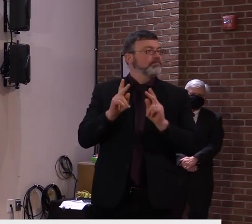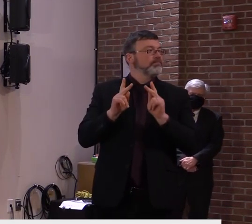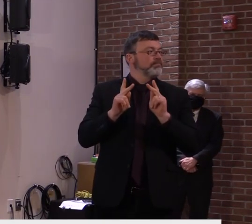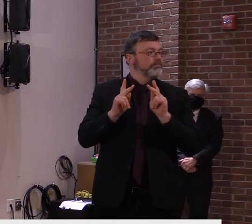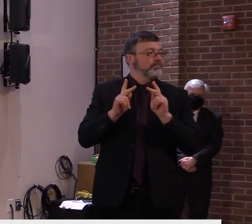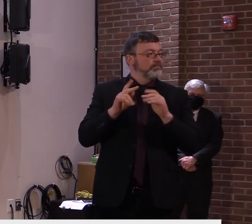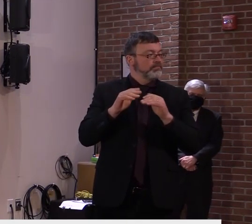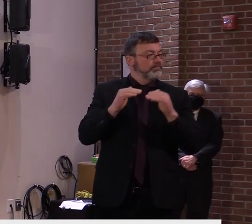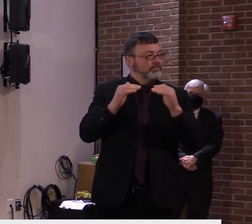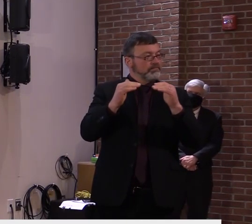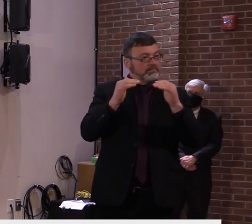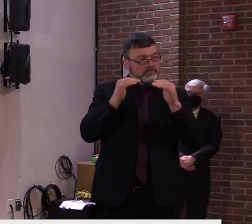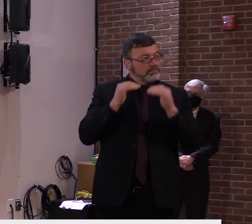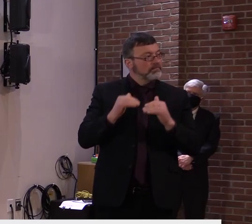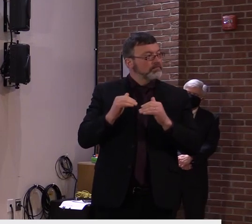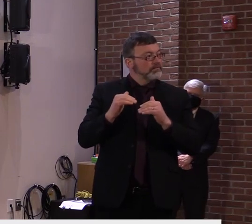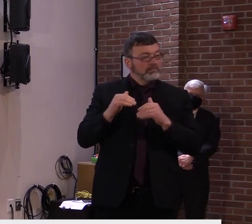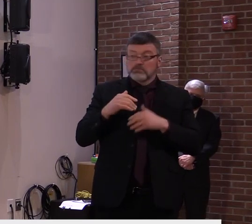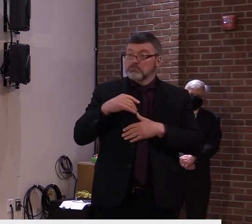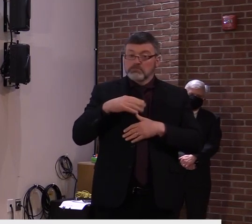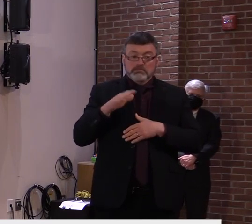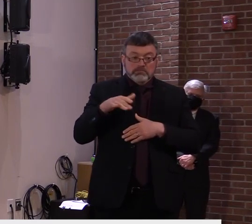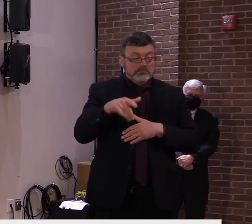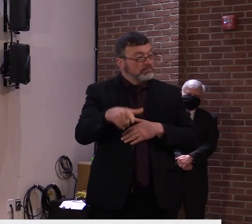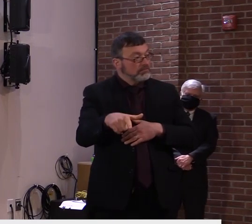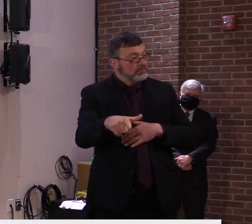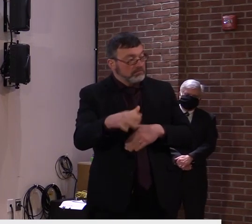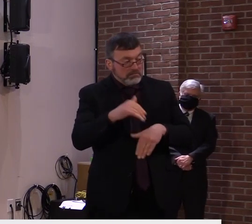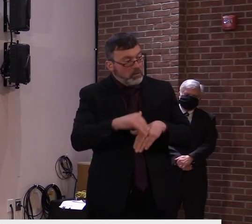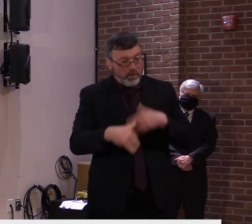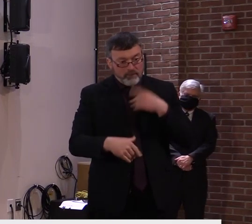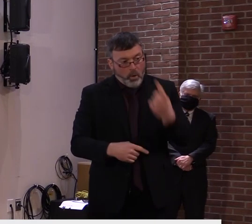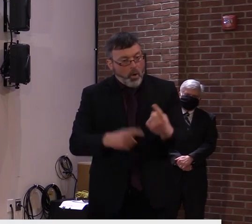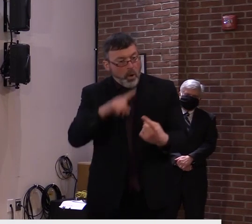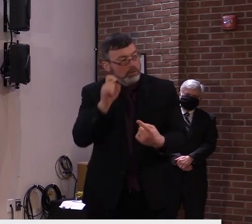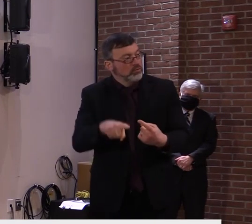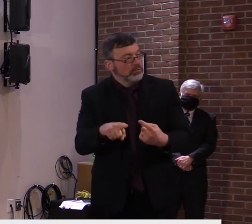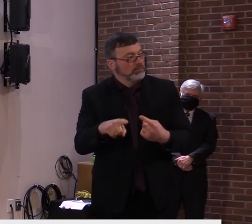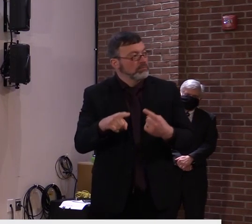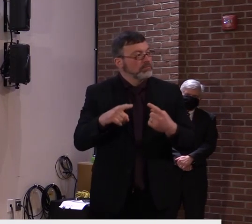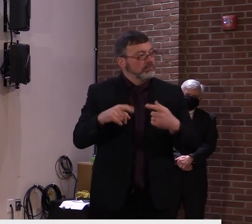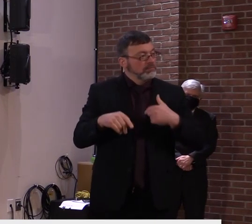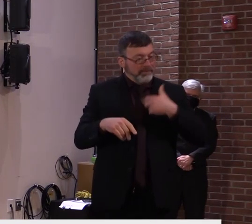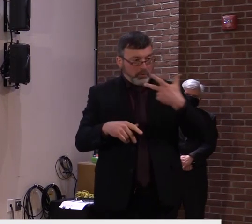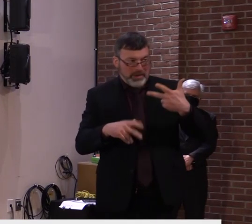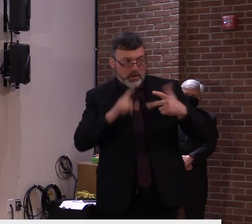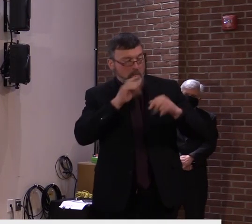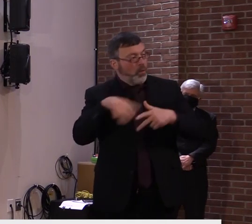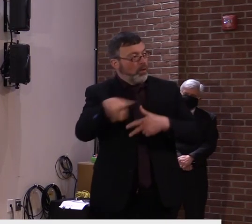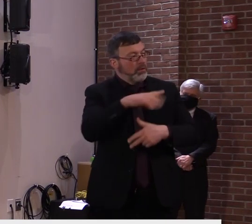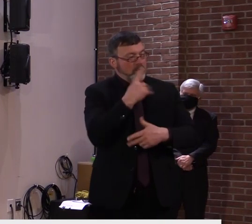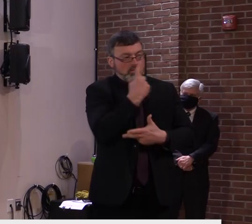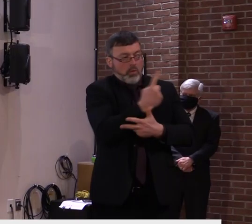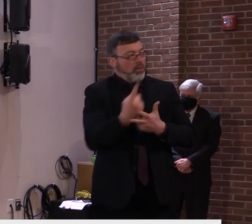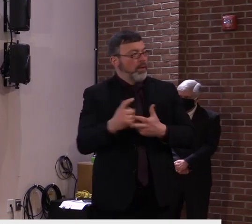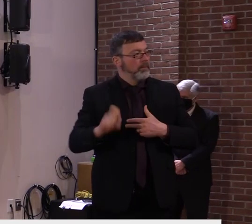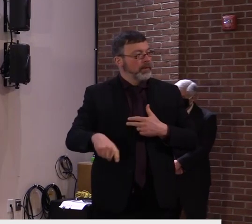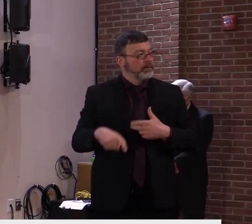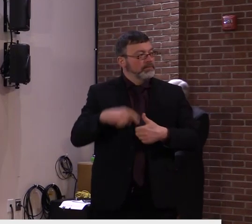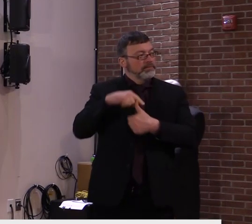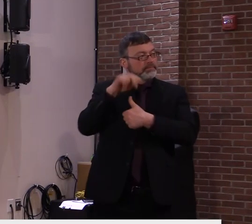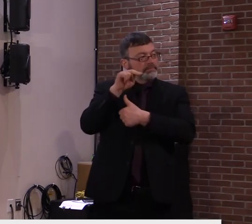All right. We are at 1-11, and we still have three callers in the queue. Steve, the N-E-K TV.